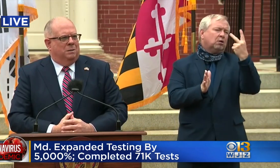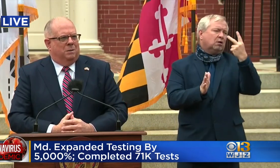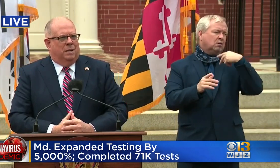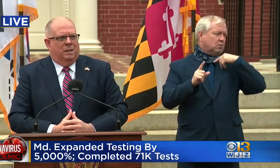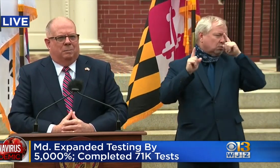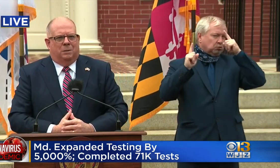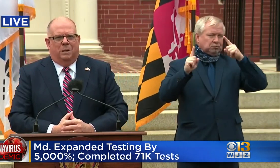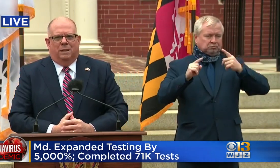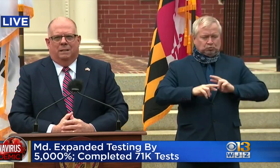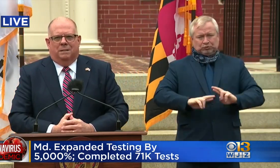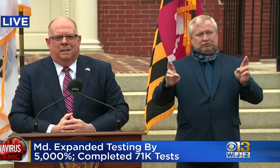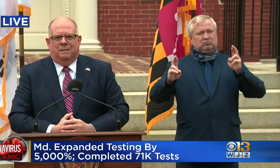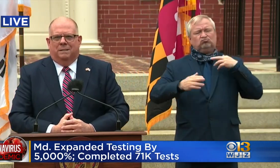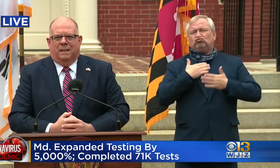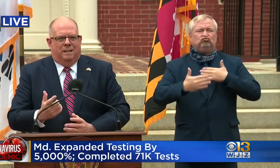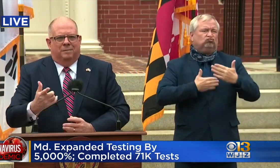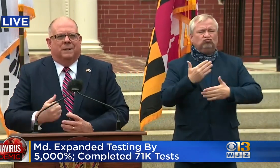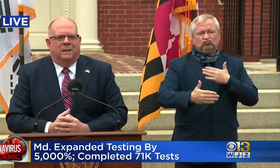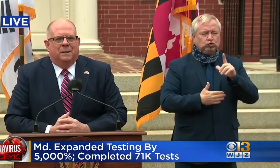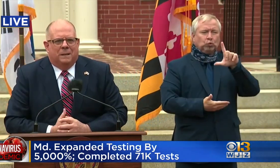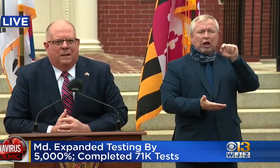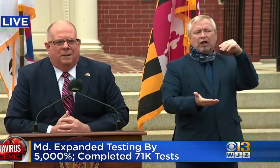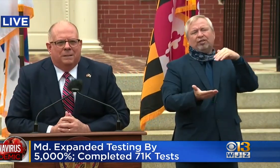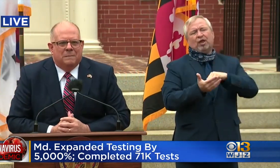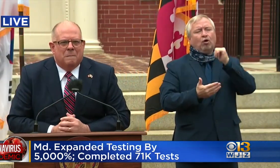was and try to get up to 20,000 tests a day.